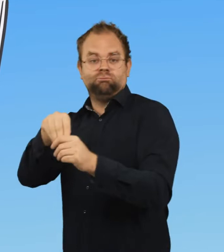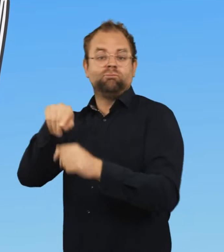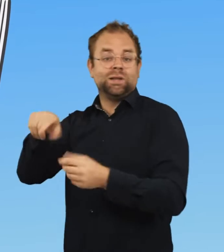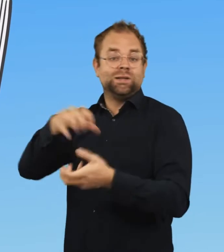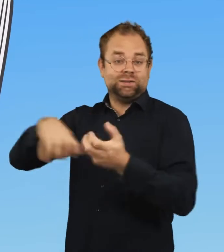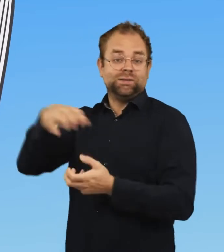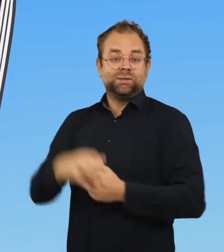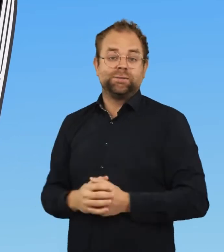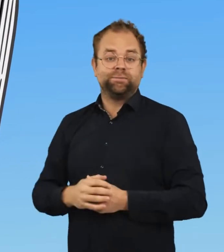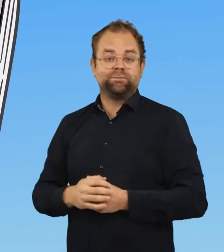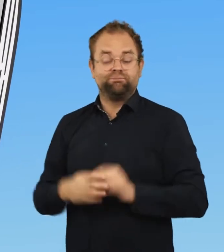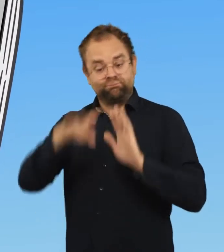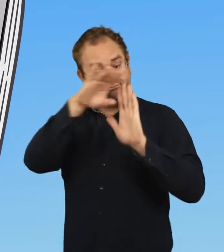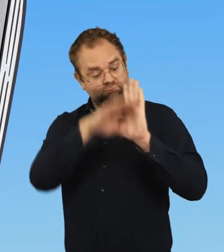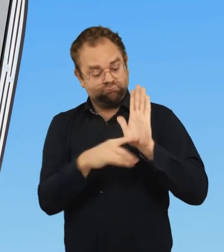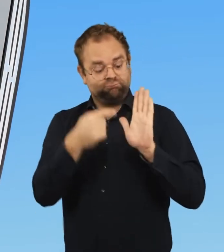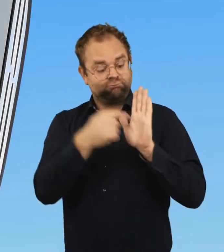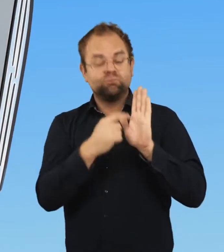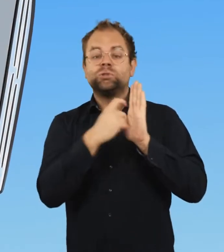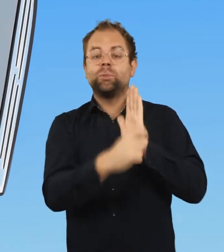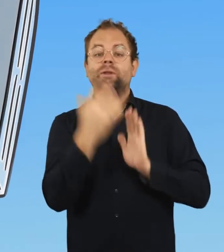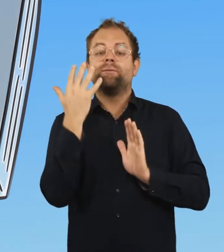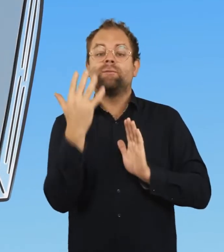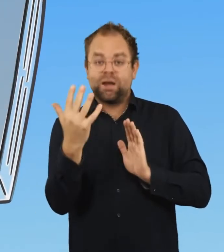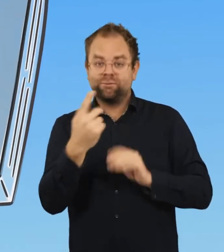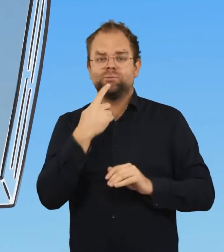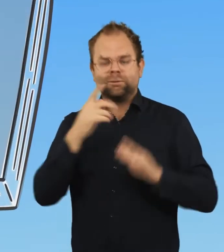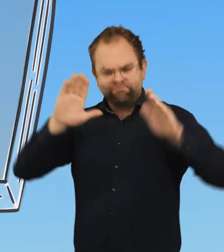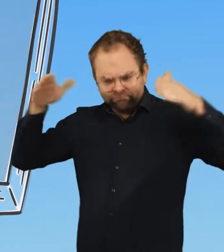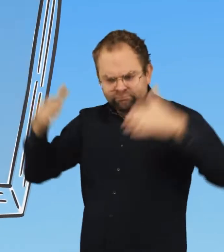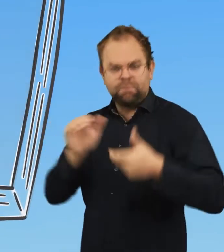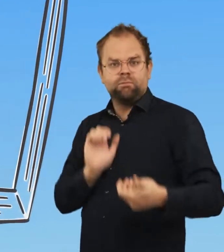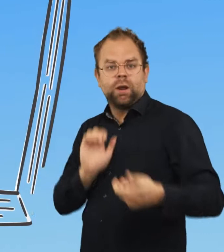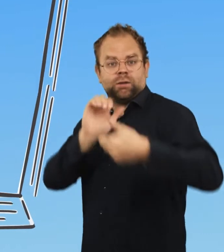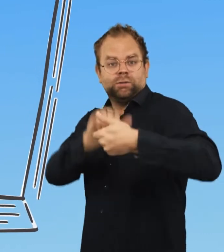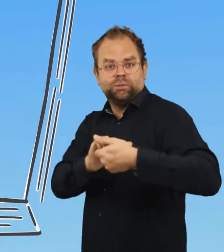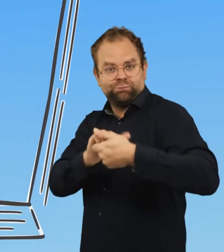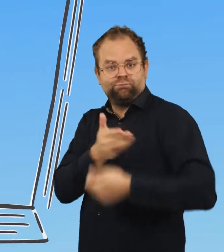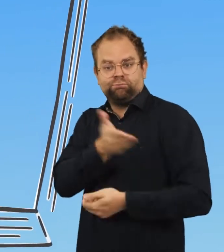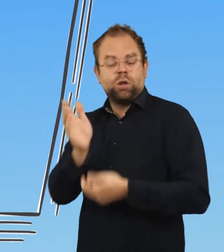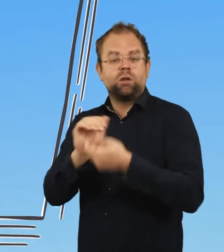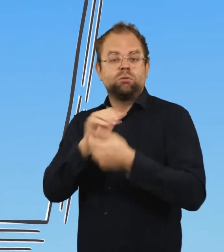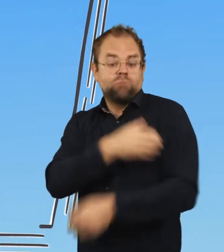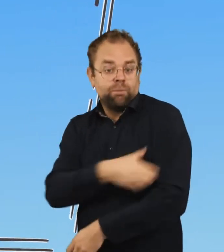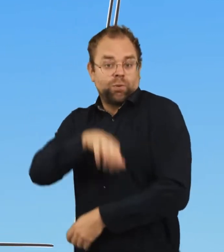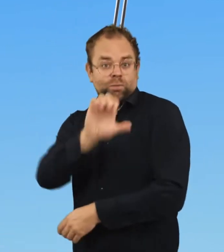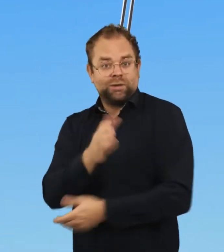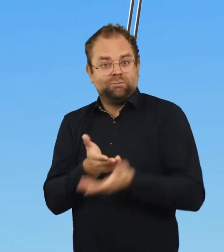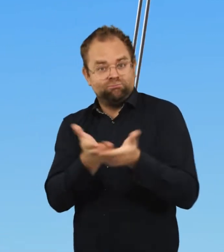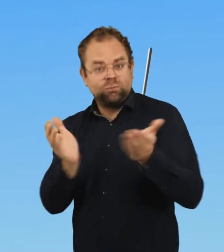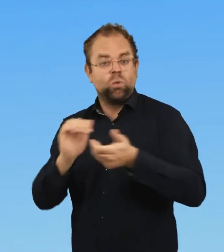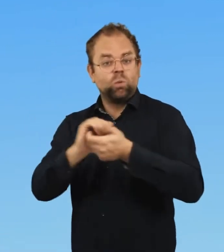crisis. It is Chapter 5 of these guidelines that focuses on the partnerships with… and the